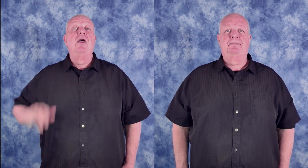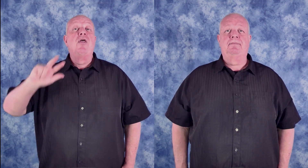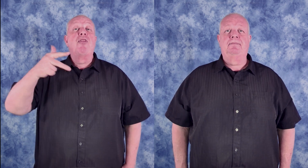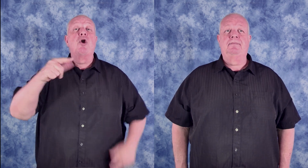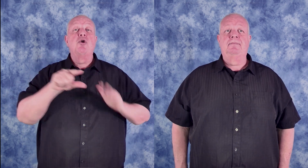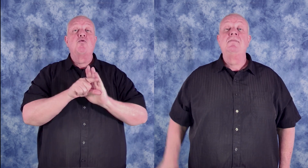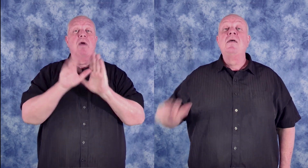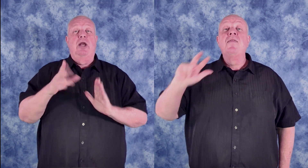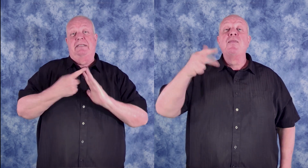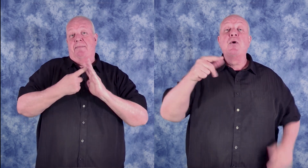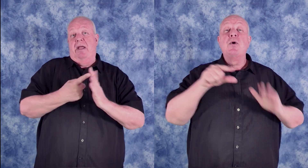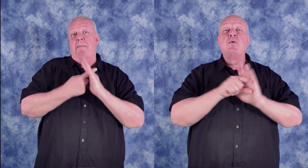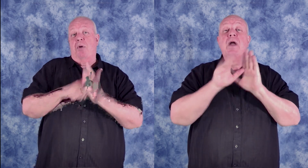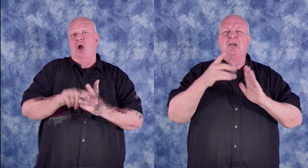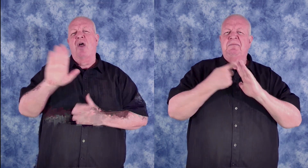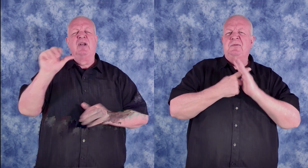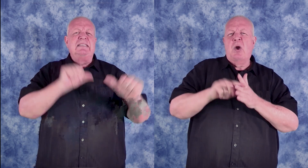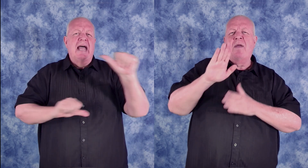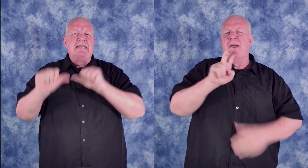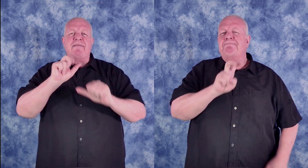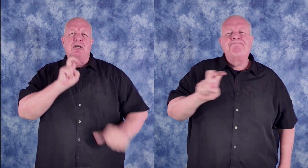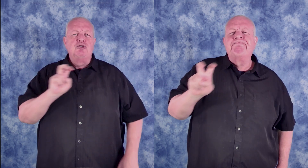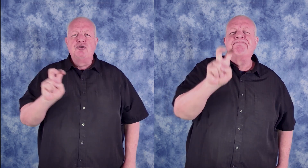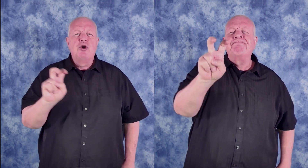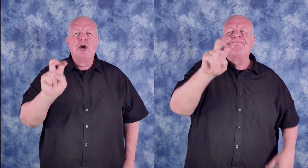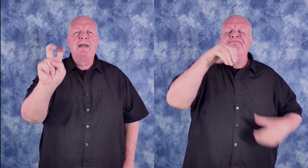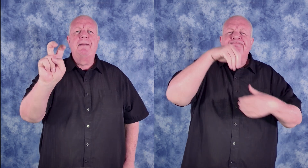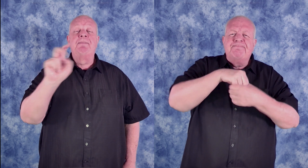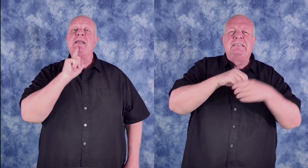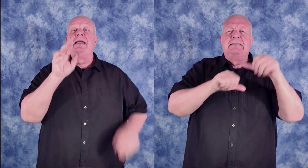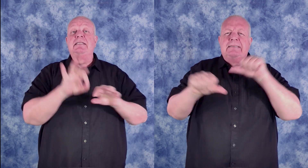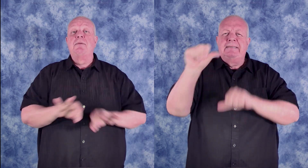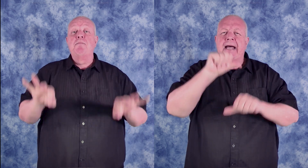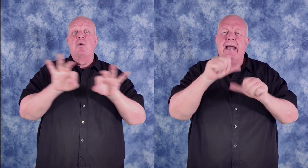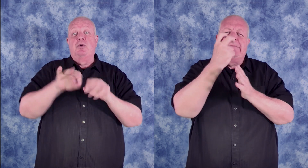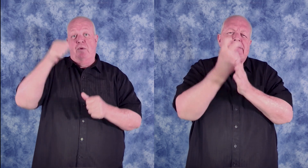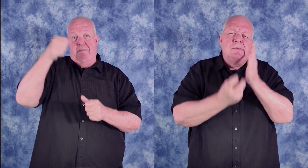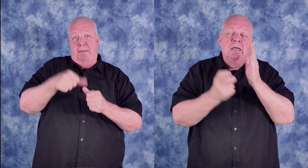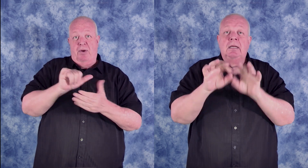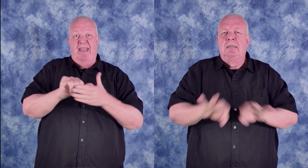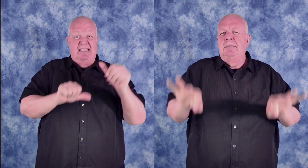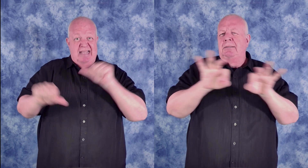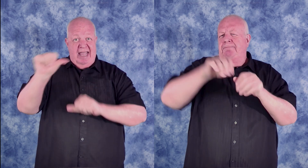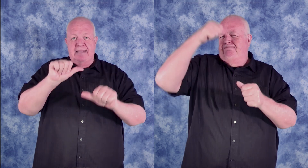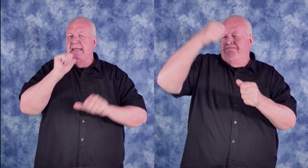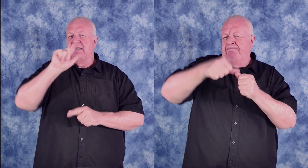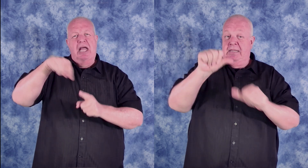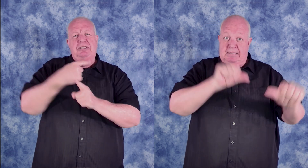As third graders embark on their scientific journey, it is important to remember that science is not